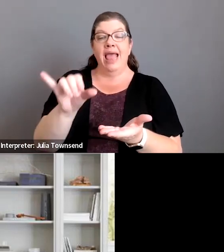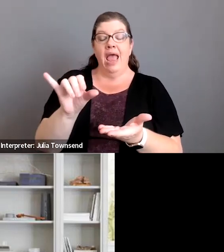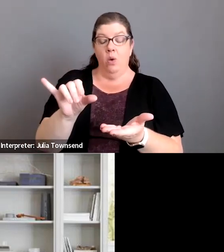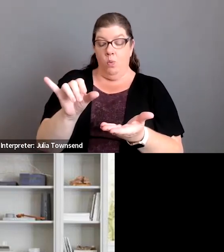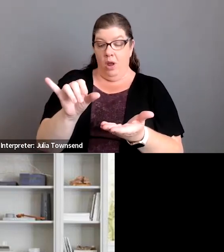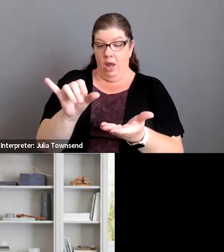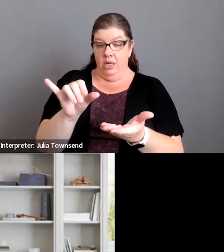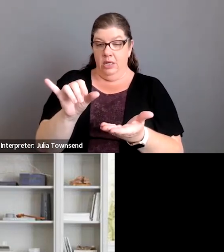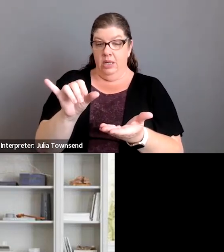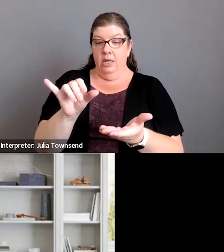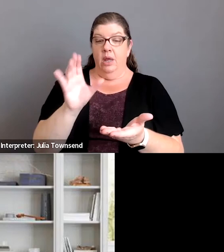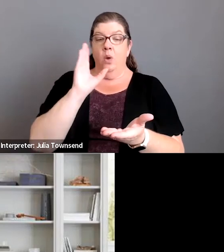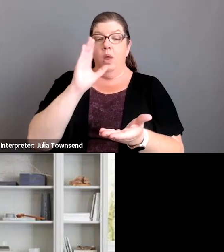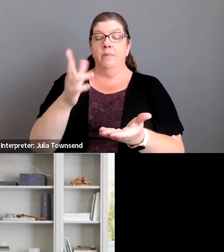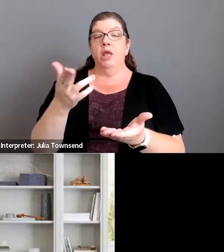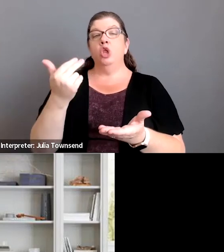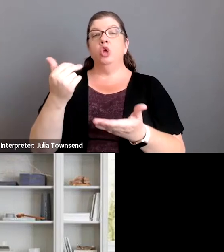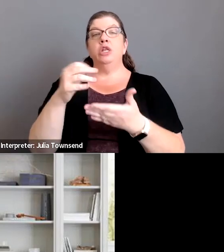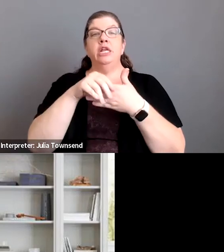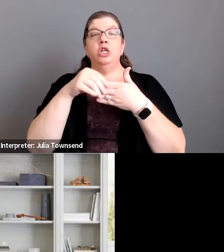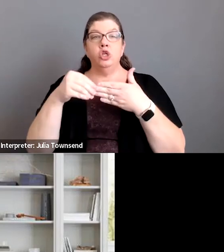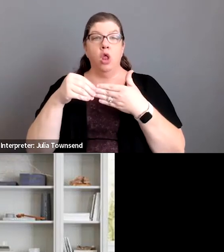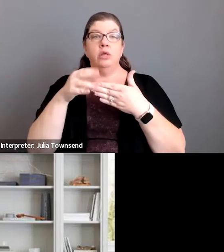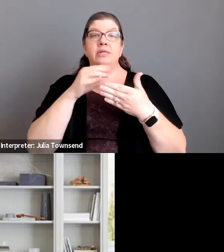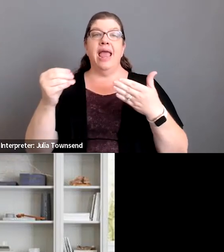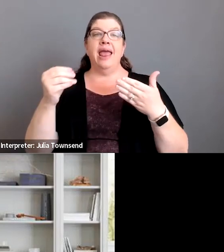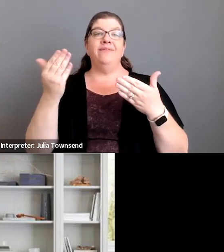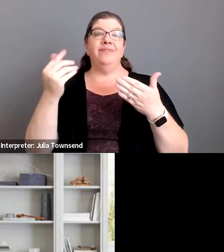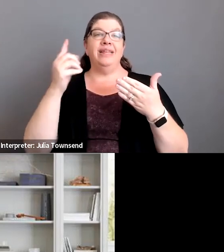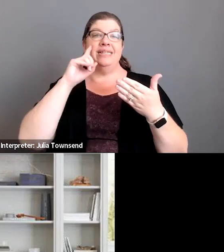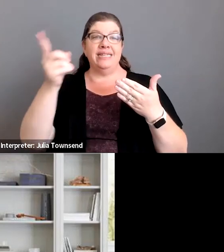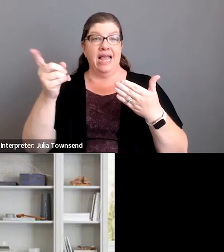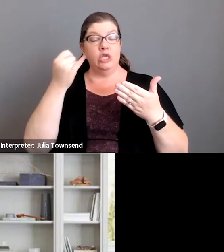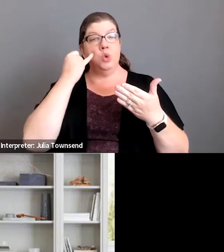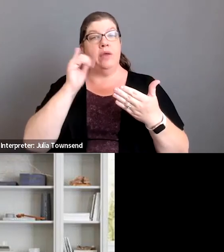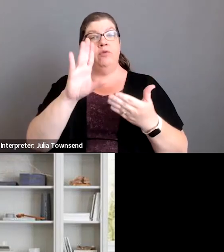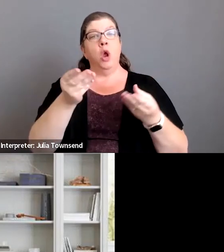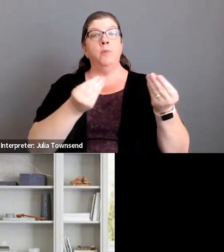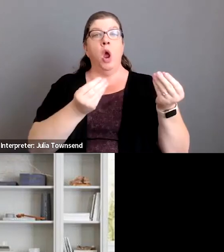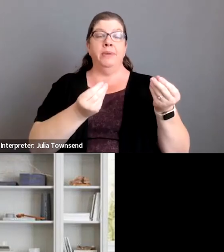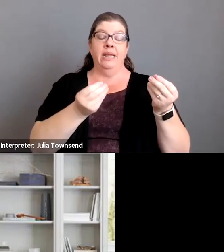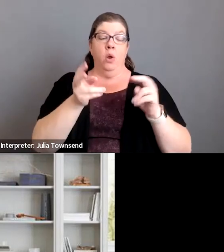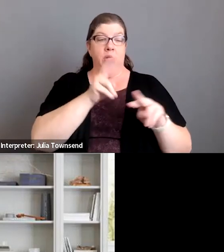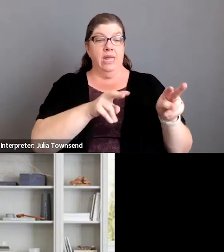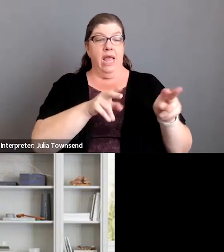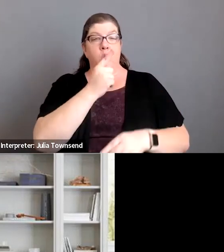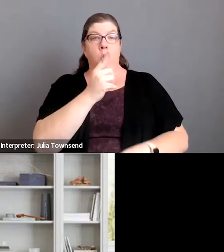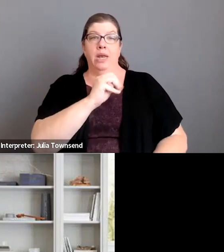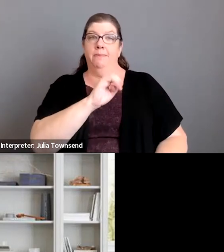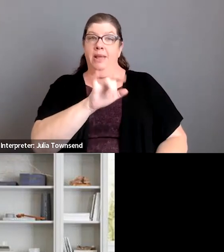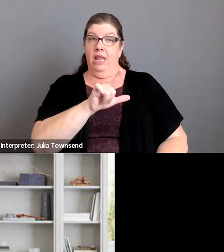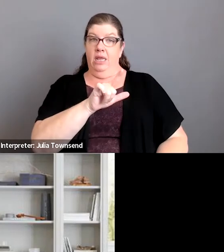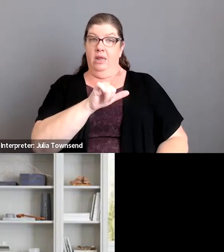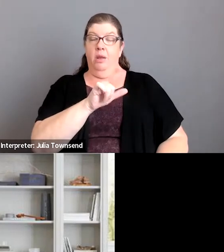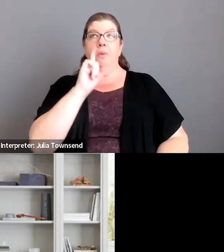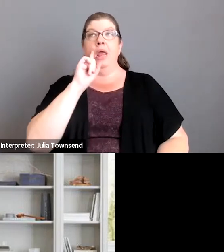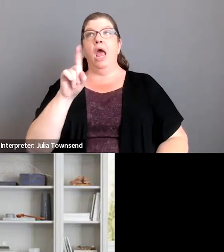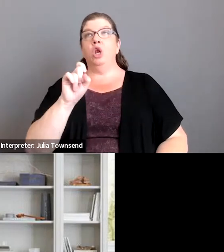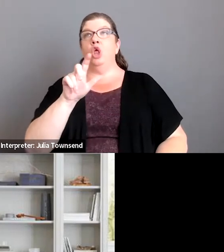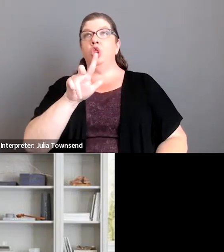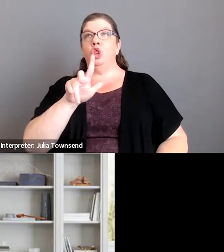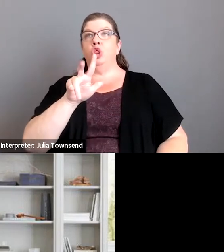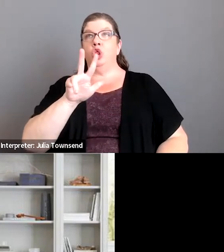um it would be 13.15 so again if your property was assessed at a million dollars it would be 131